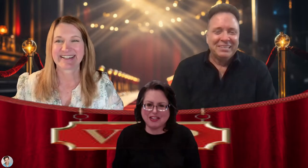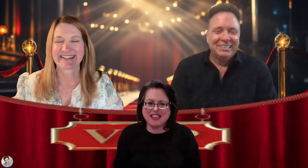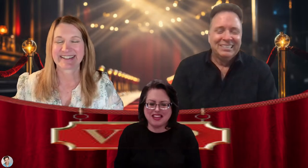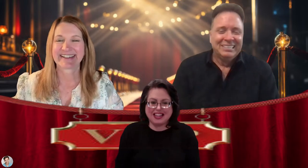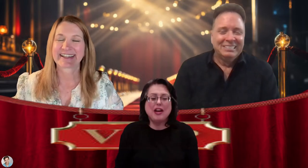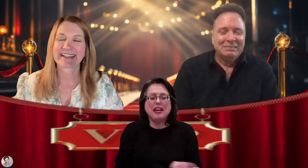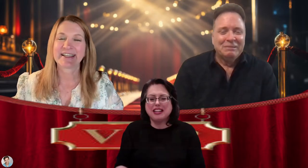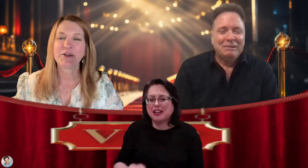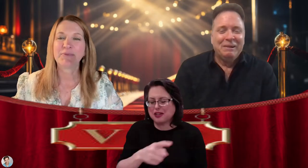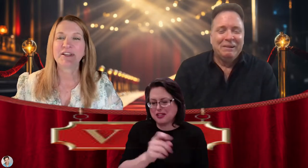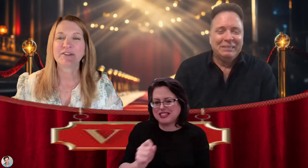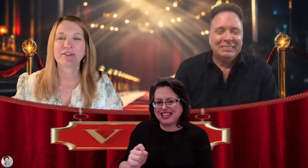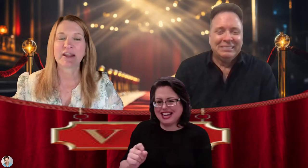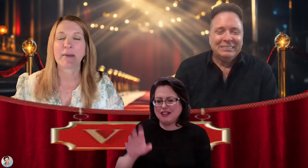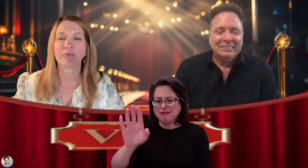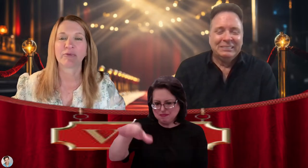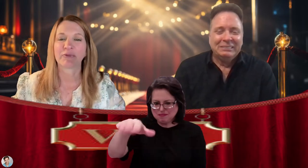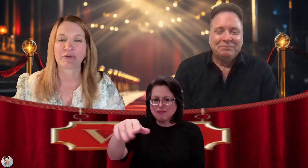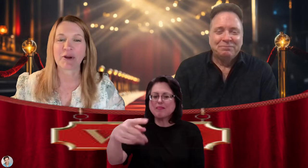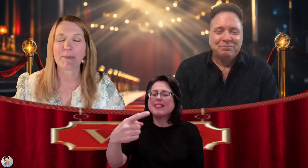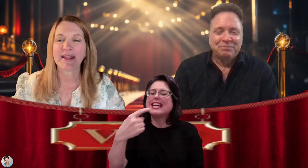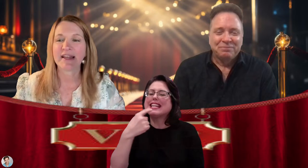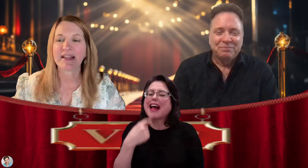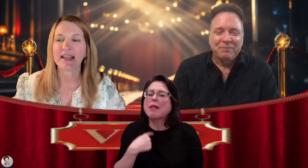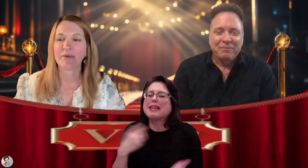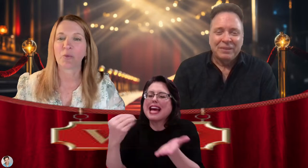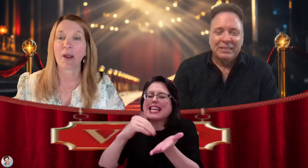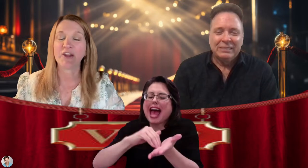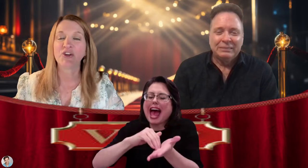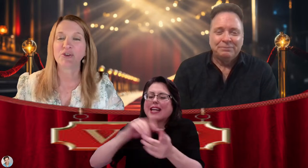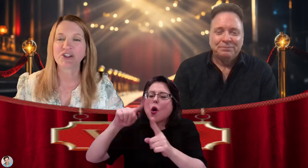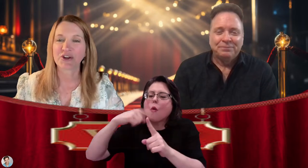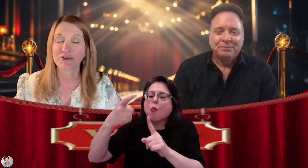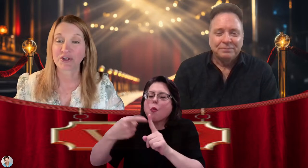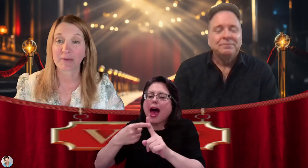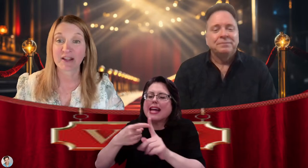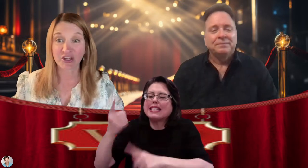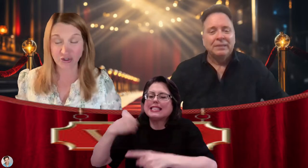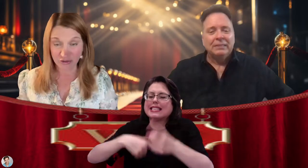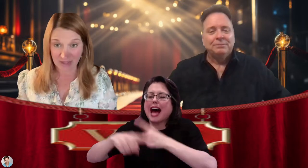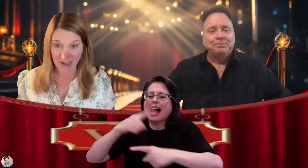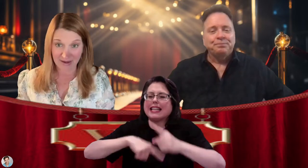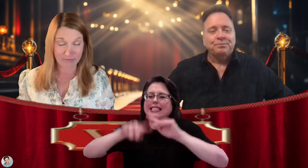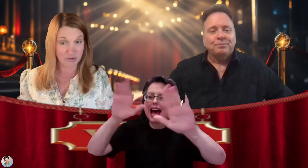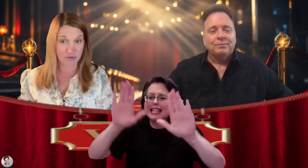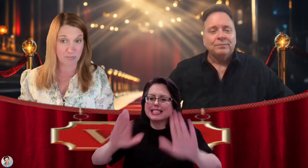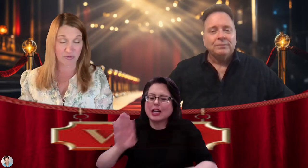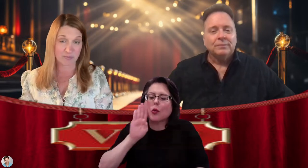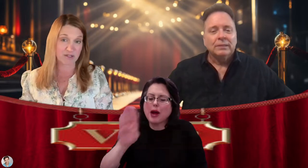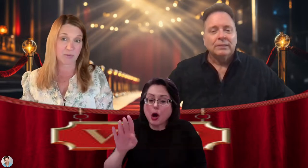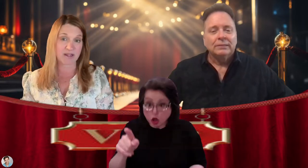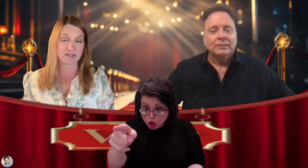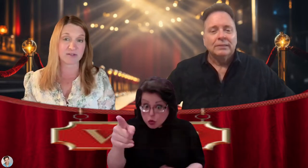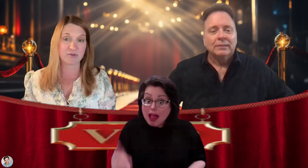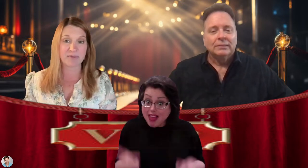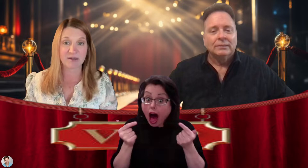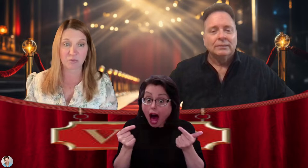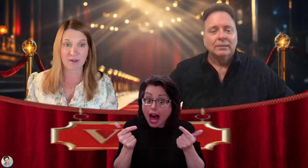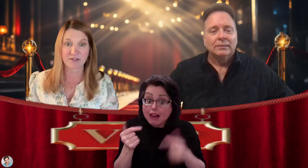everything. Hillary, you said again? Repeat again when your shows are going to be. Because you're live and you're performing twice. So, repeat when